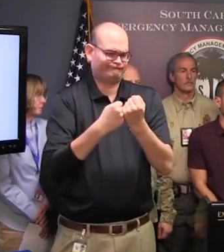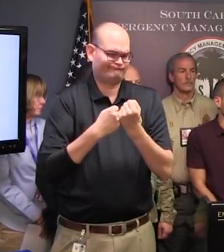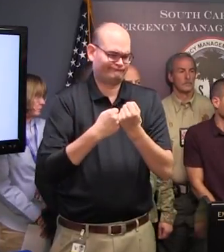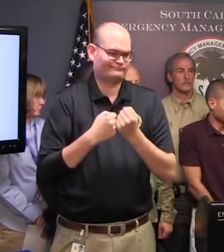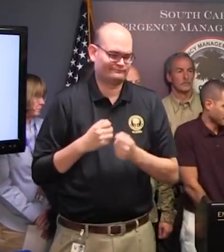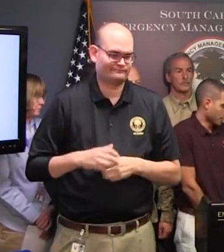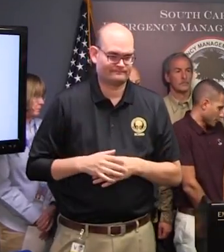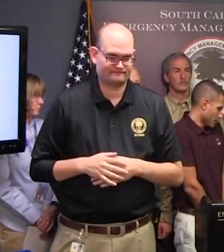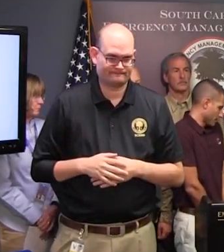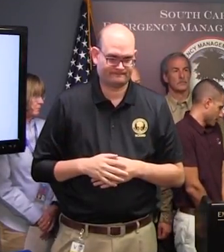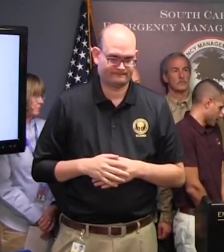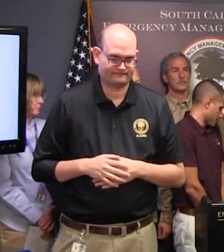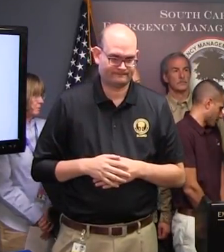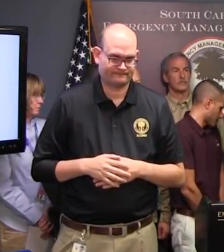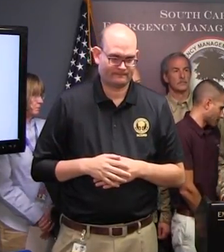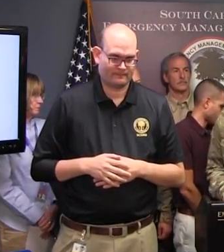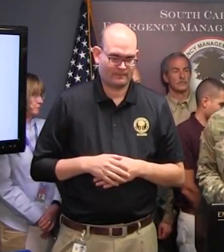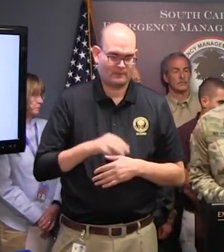Attorney General.